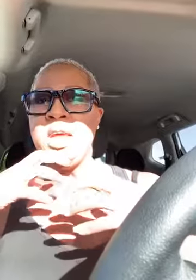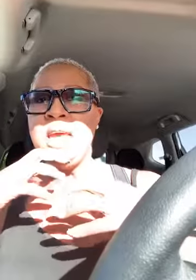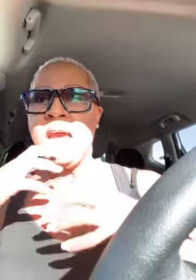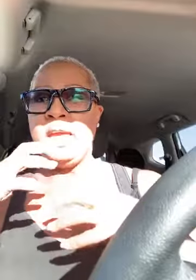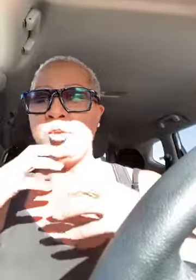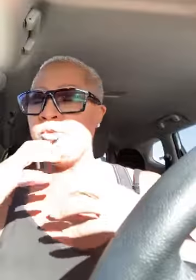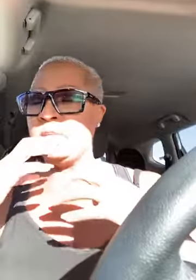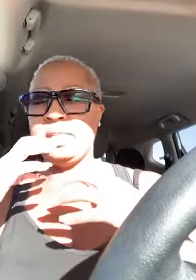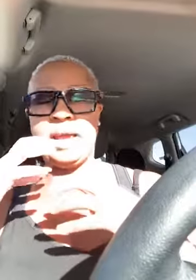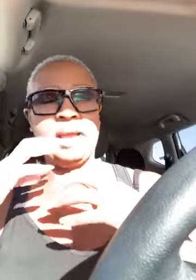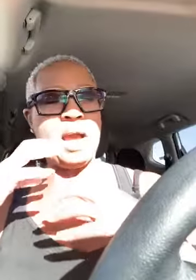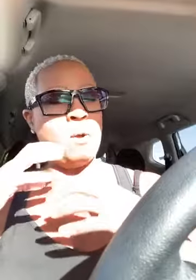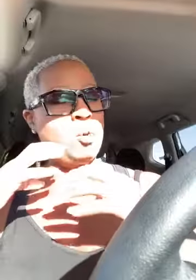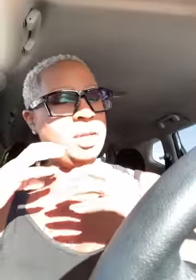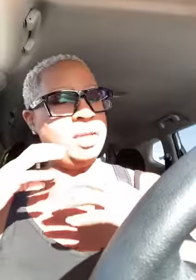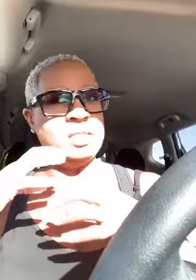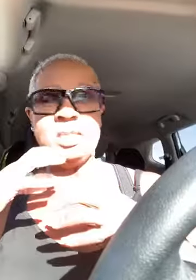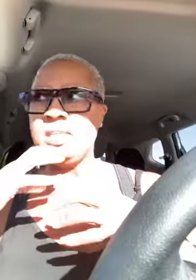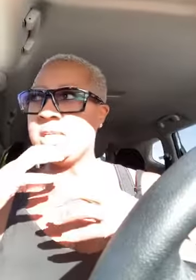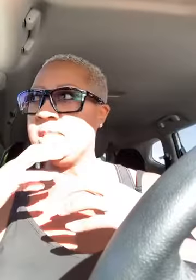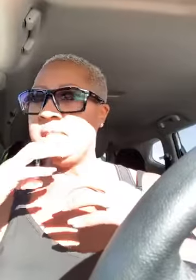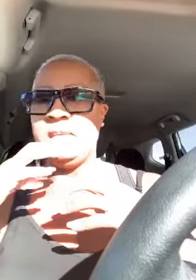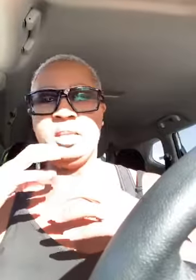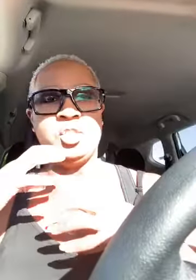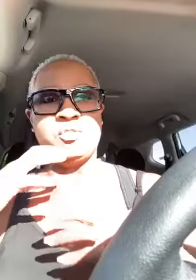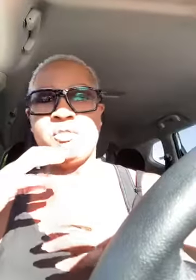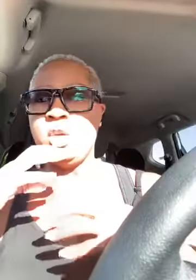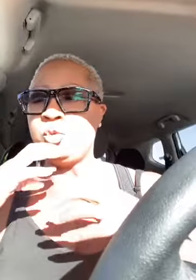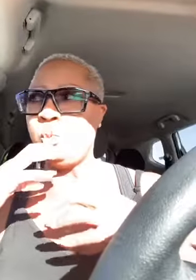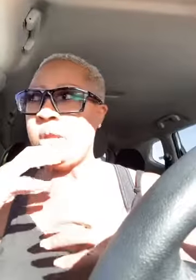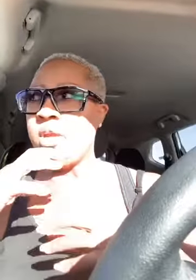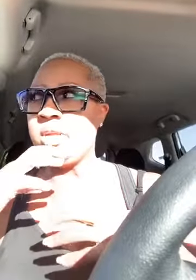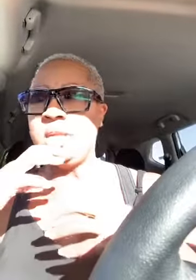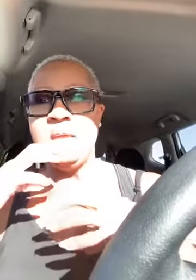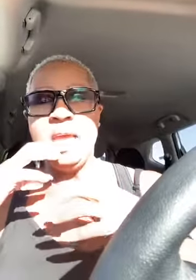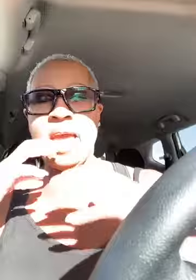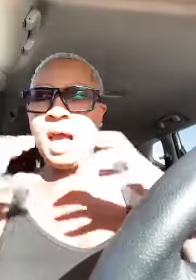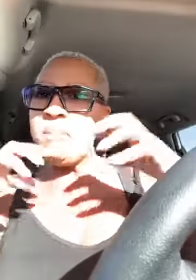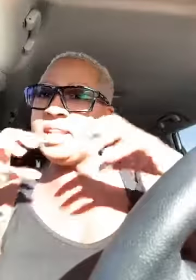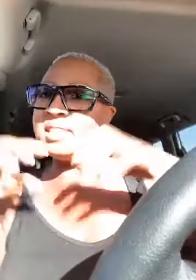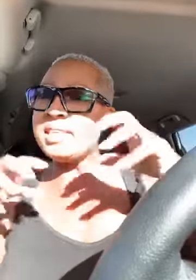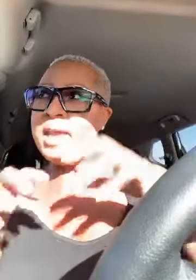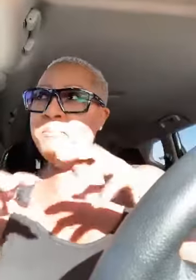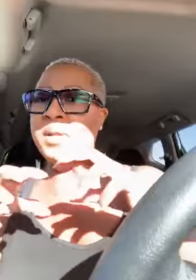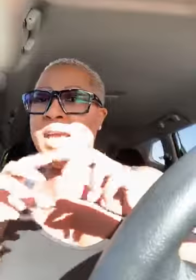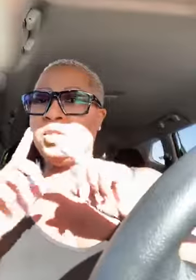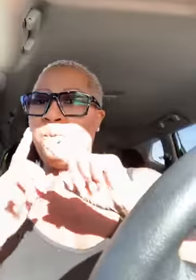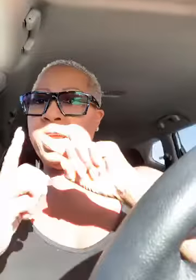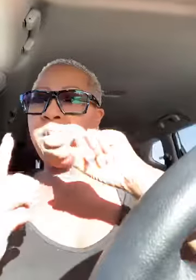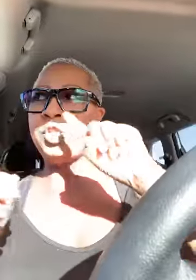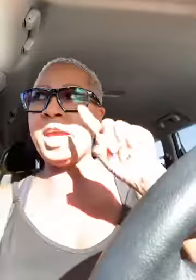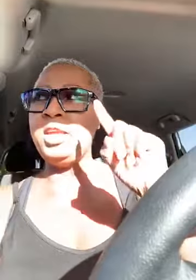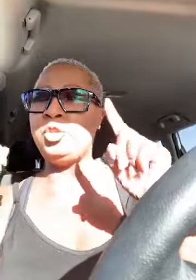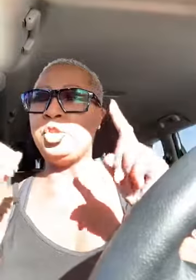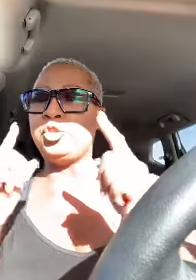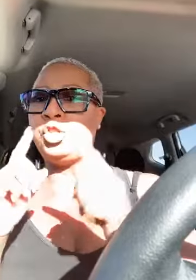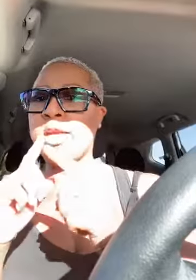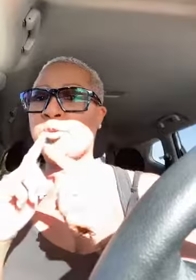and you just like god what is this because it just feels weird and and i'm in the same place where he changed the trajectory